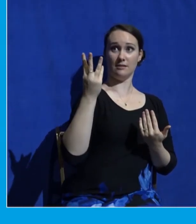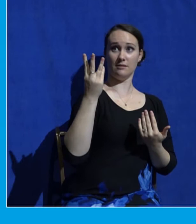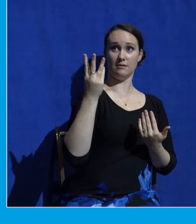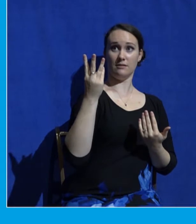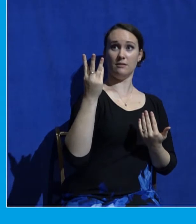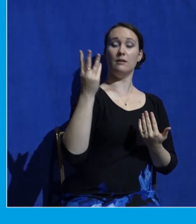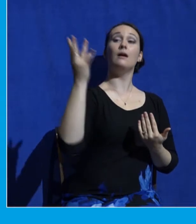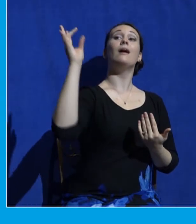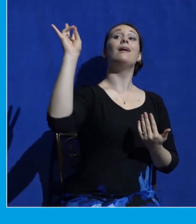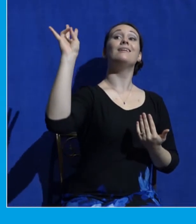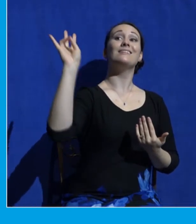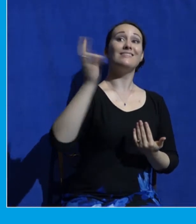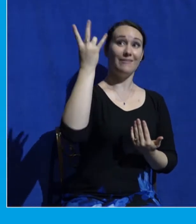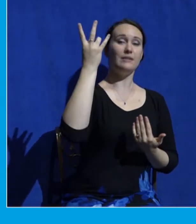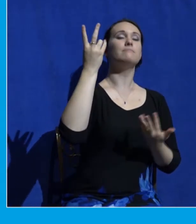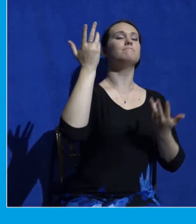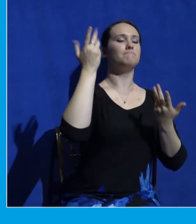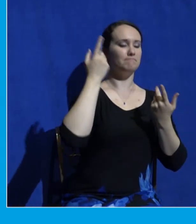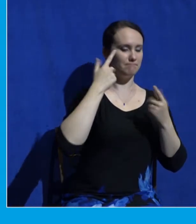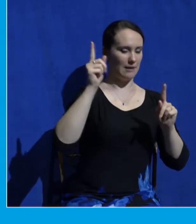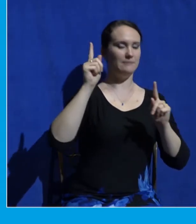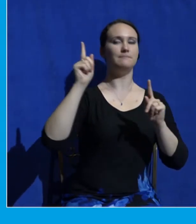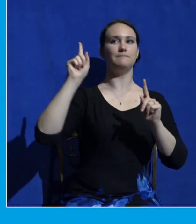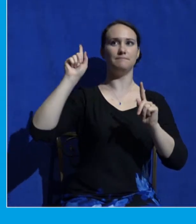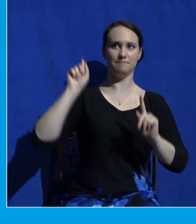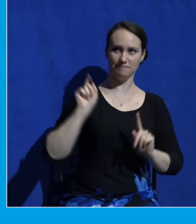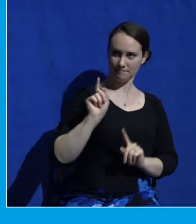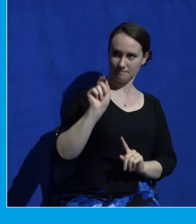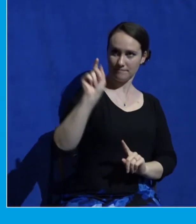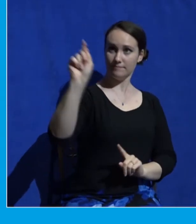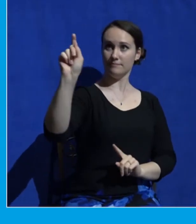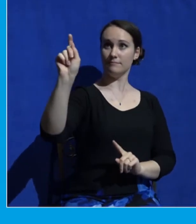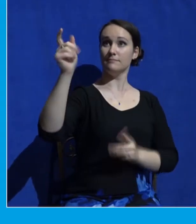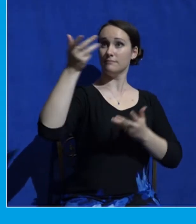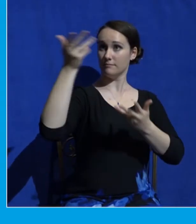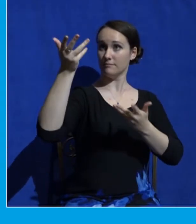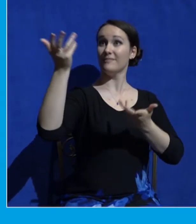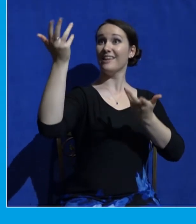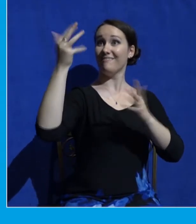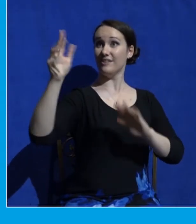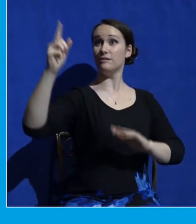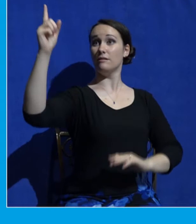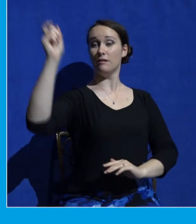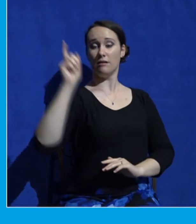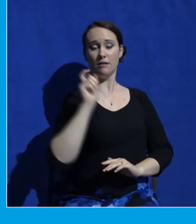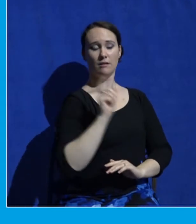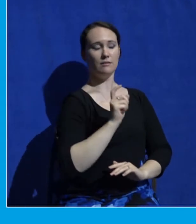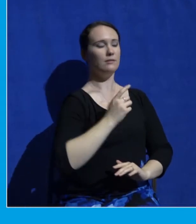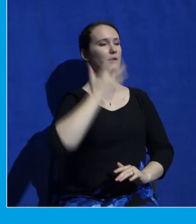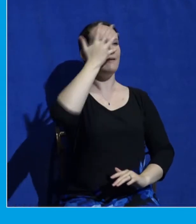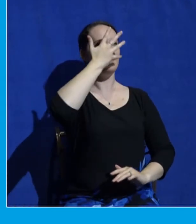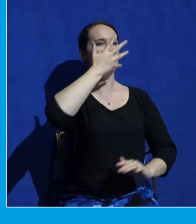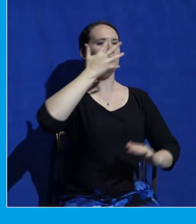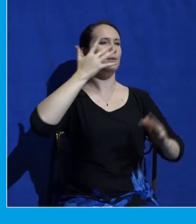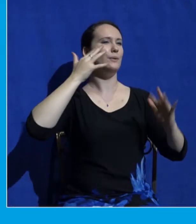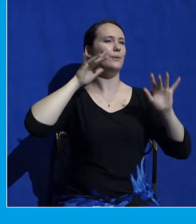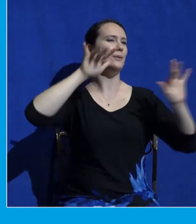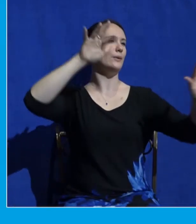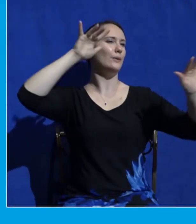glory in such a way that when Moses comes down, his face is shining, reflecting the glory of the God he has just encountered.